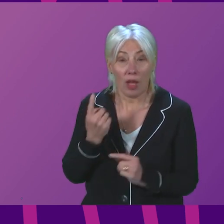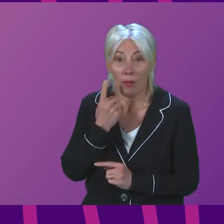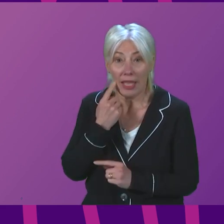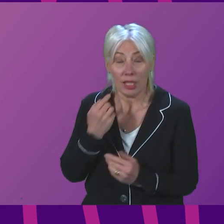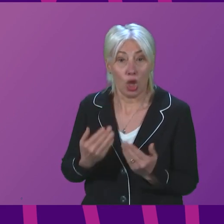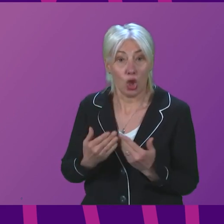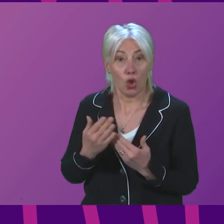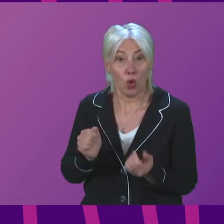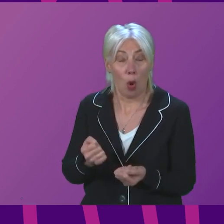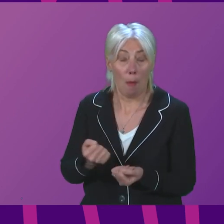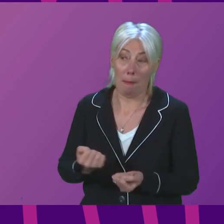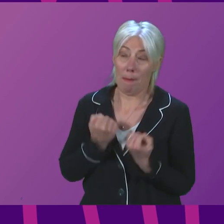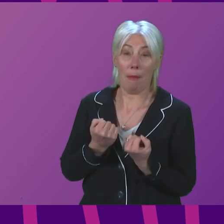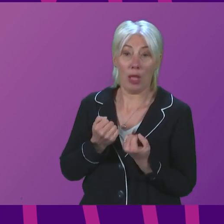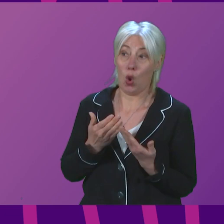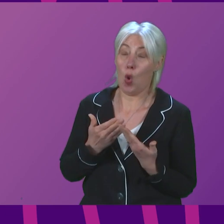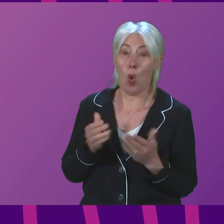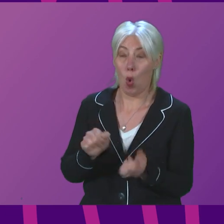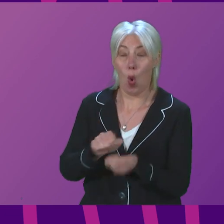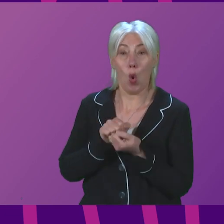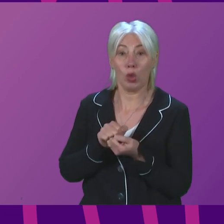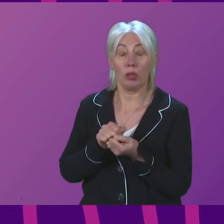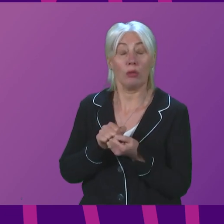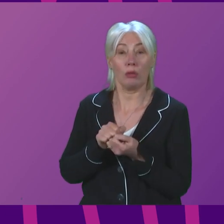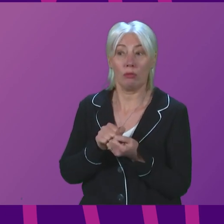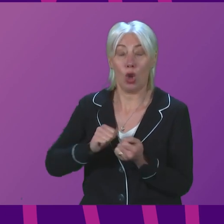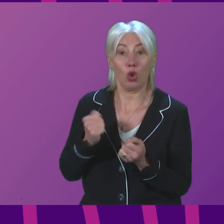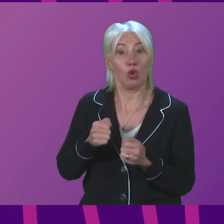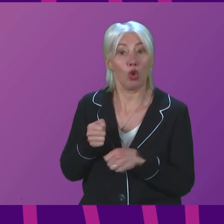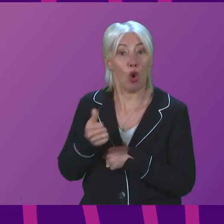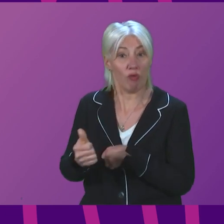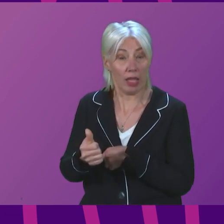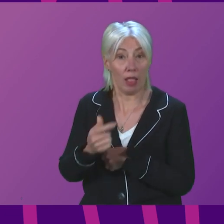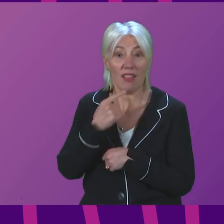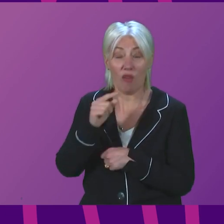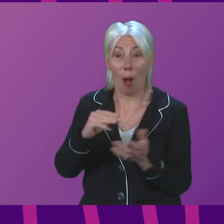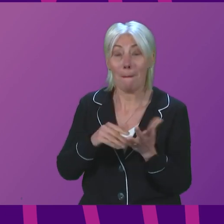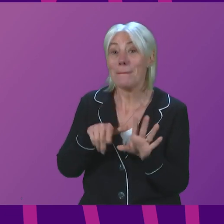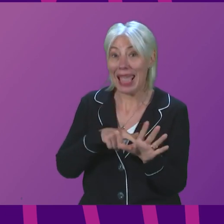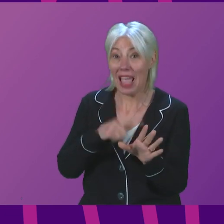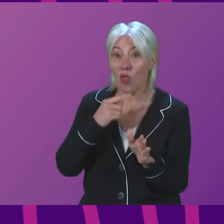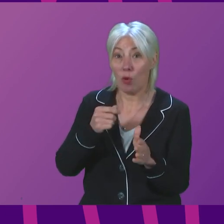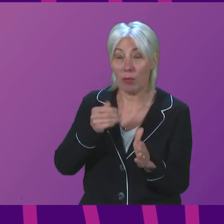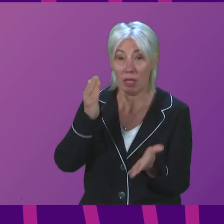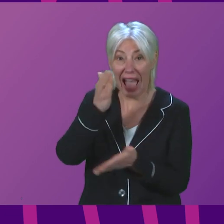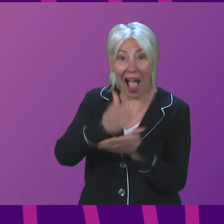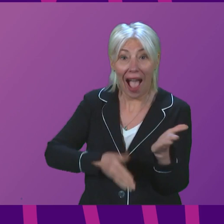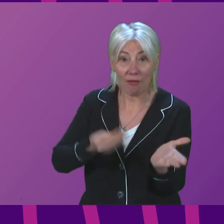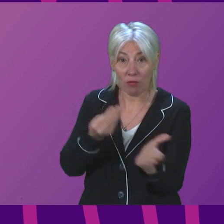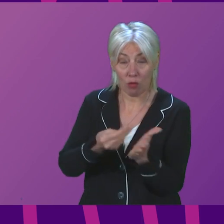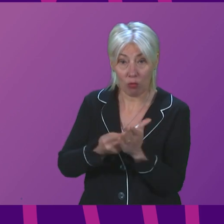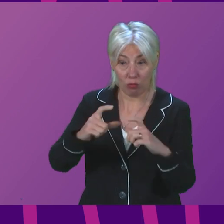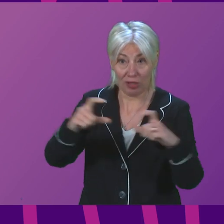the newly publicly owned ScotRail will be slashing off peak ticket prices in half for the month of May? First Minister Yes, I